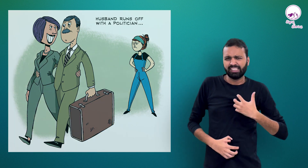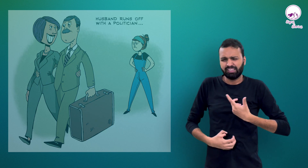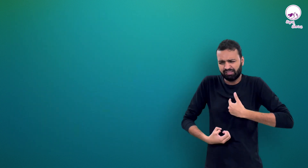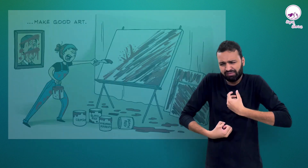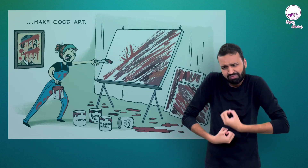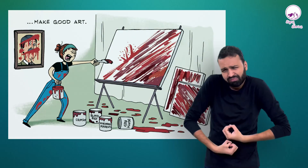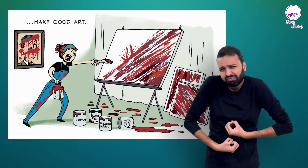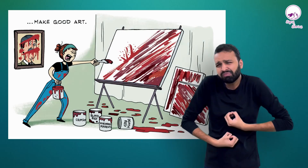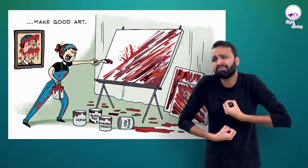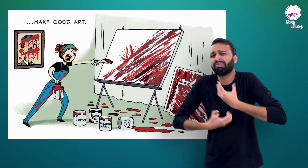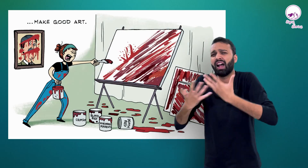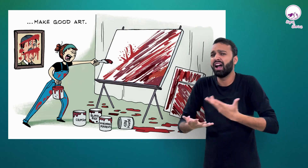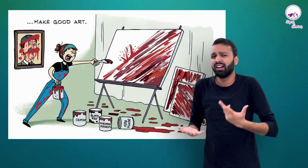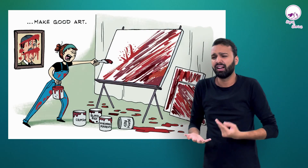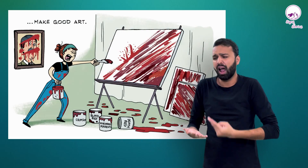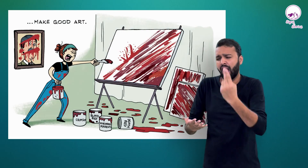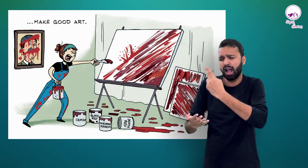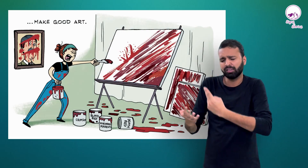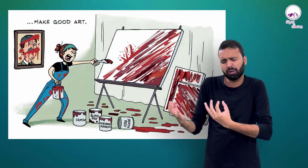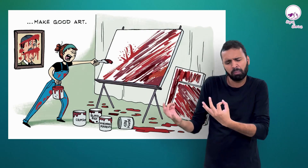Make good art.